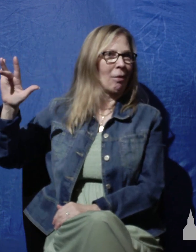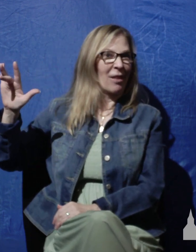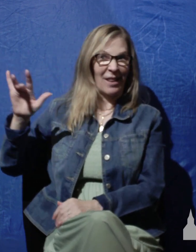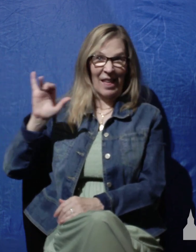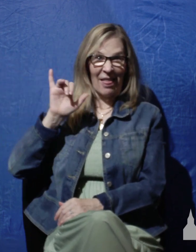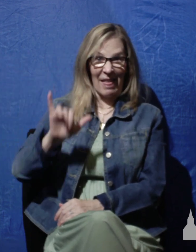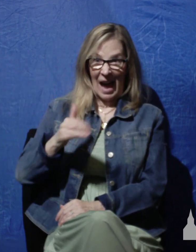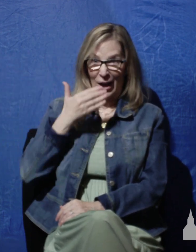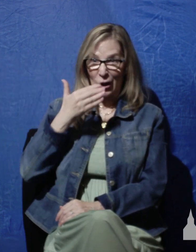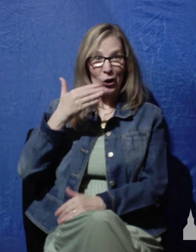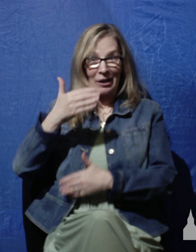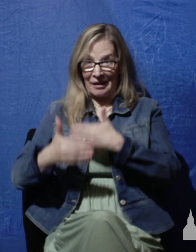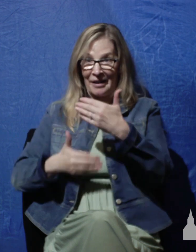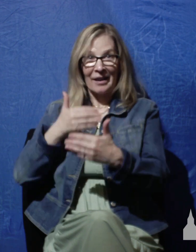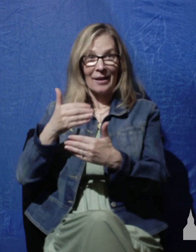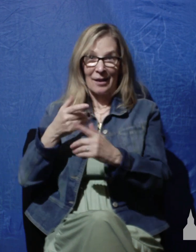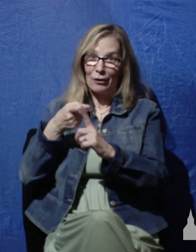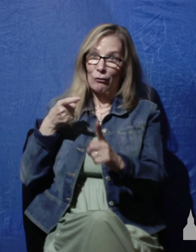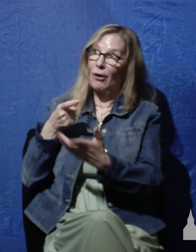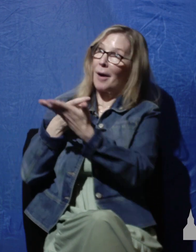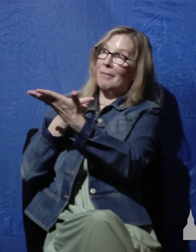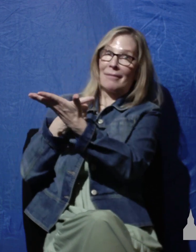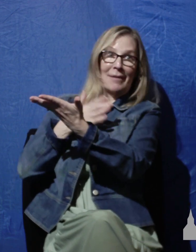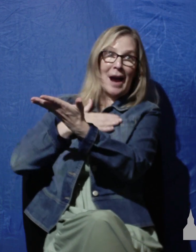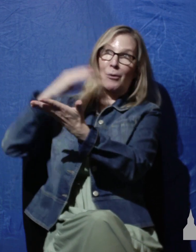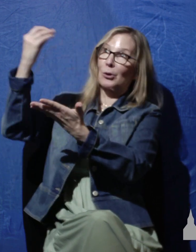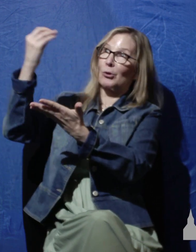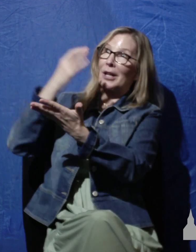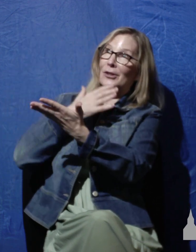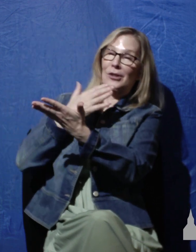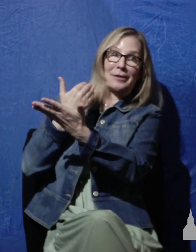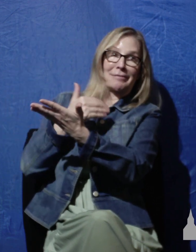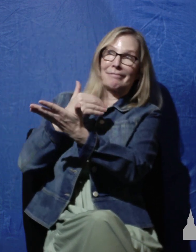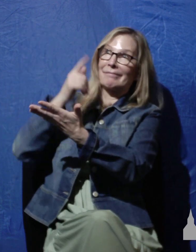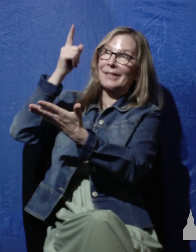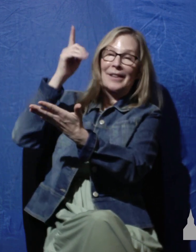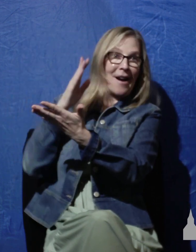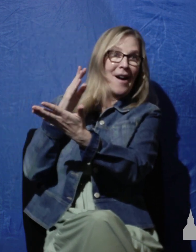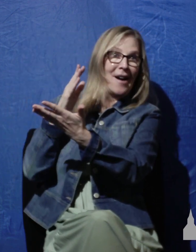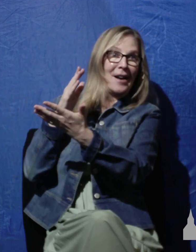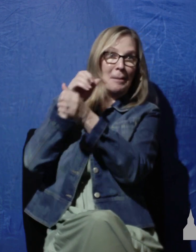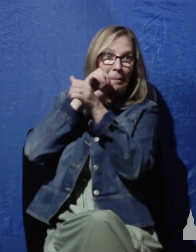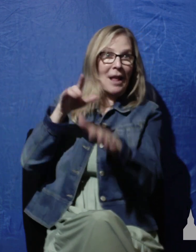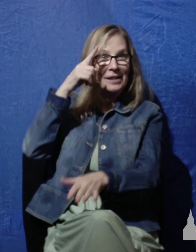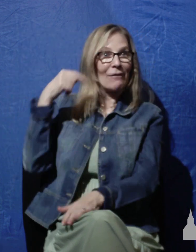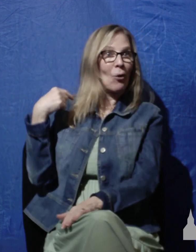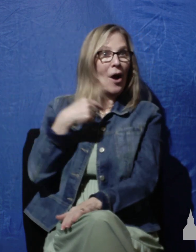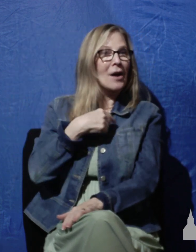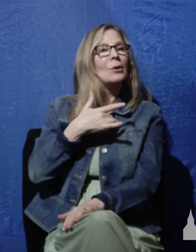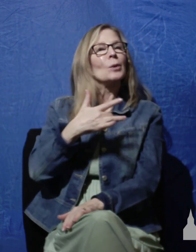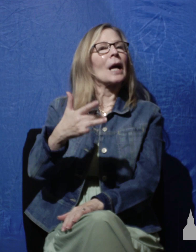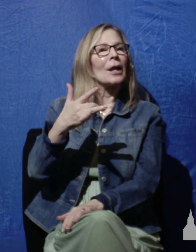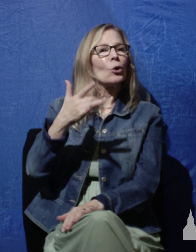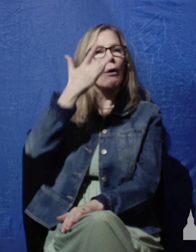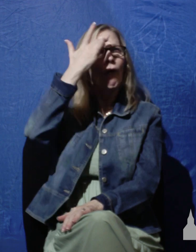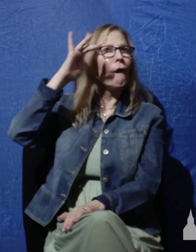things come from our gracious God and these are blessings for us, but we tend to forget to praise him